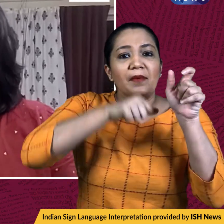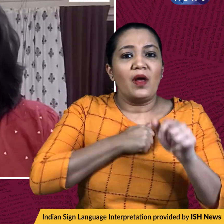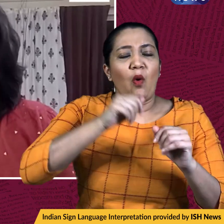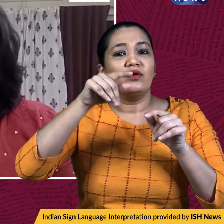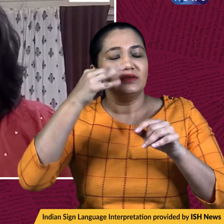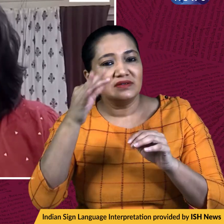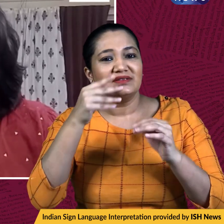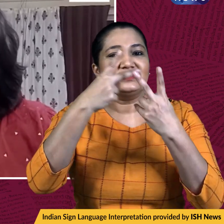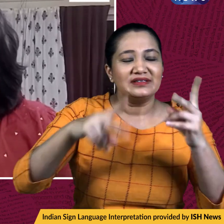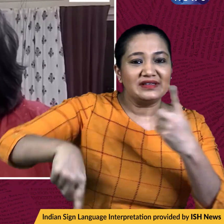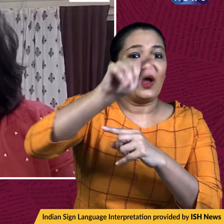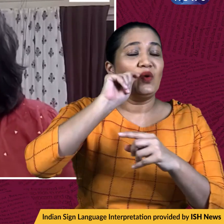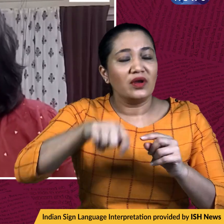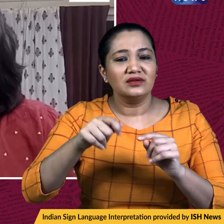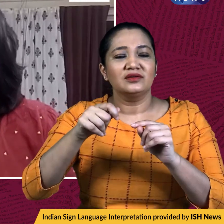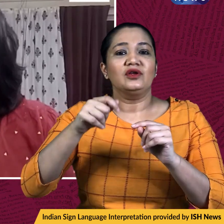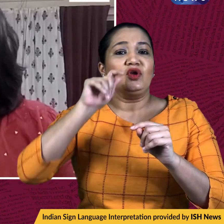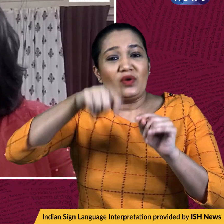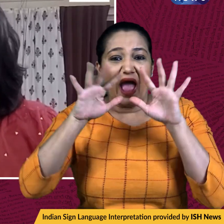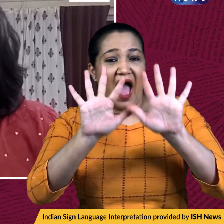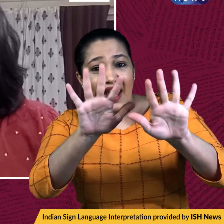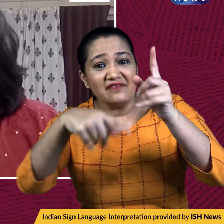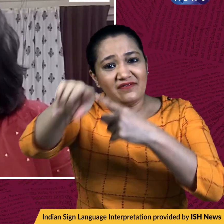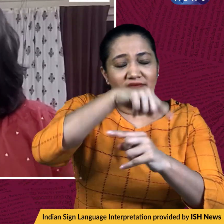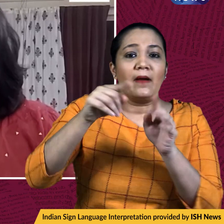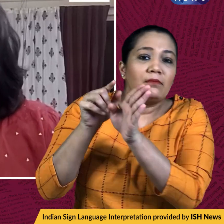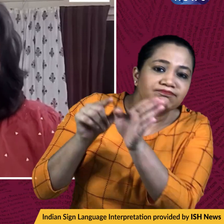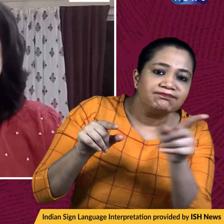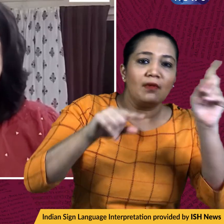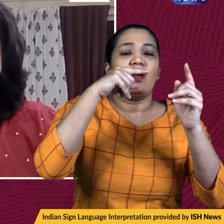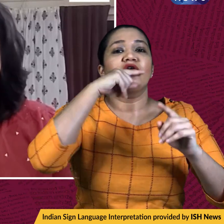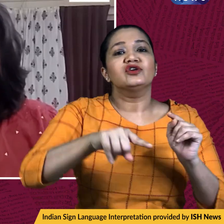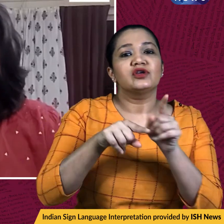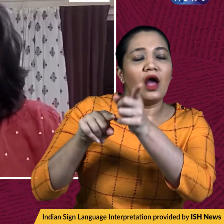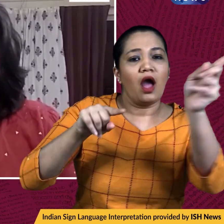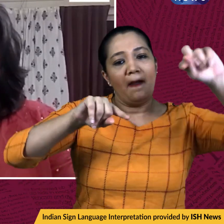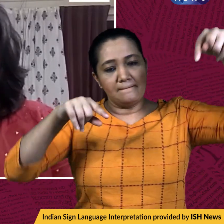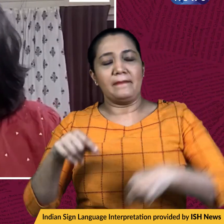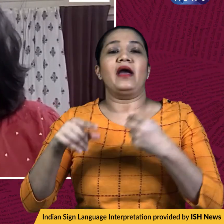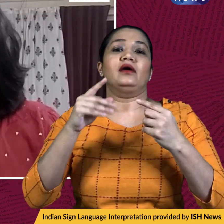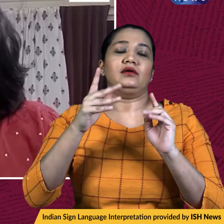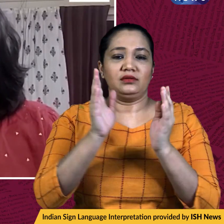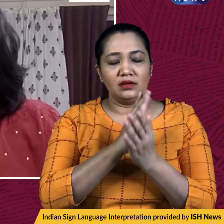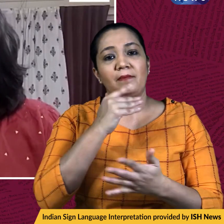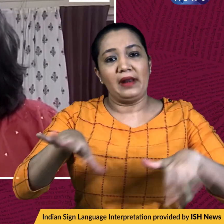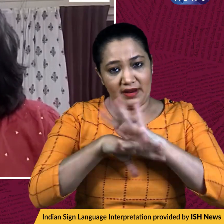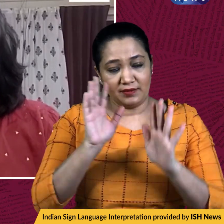evacuation of its citizens stranded in Ukraine through Russian territory. Now, he said, and I quote, we have